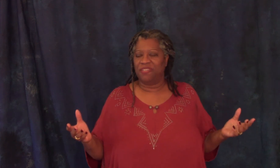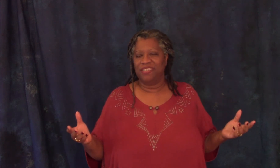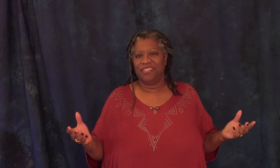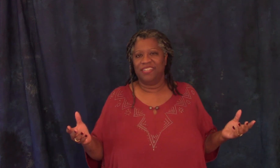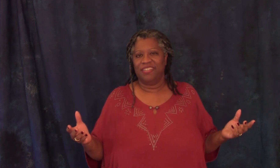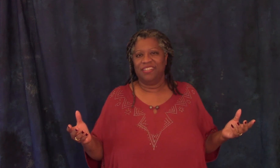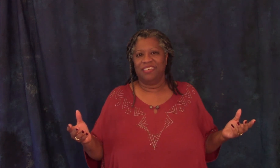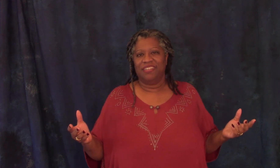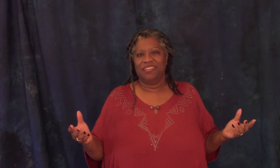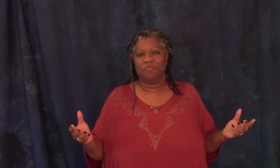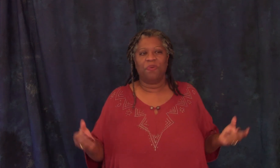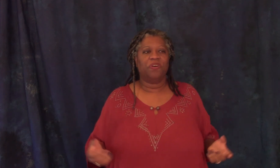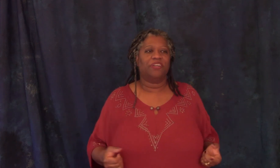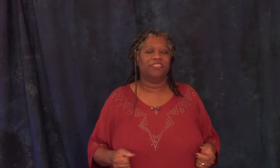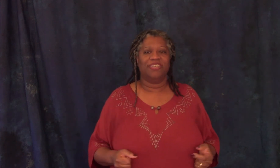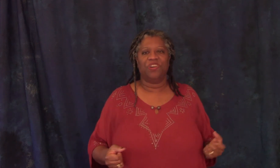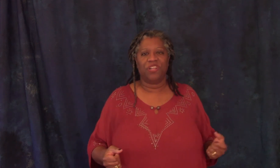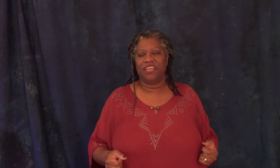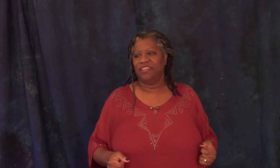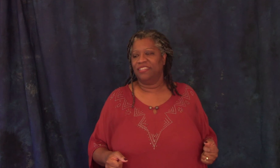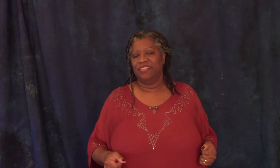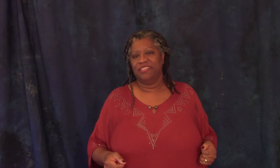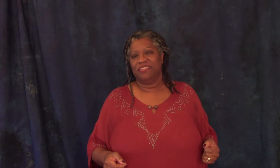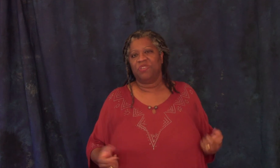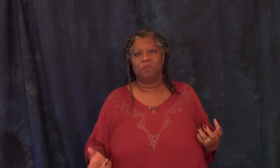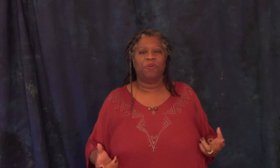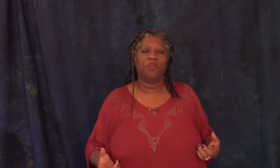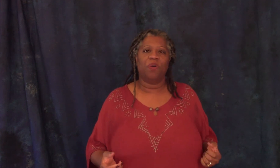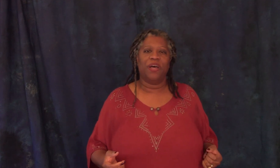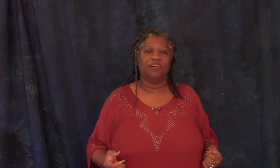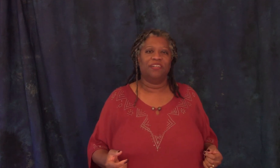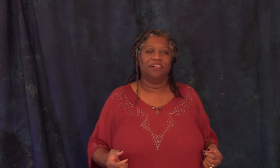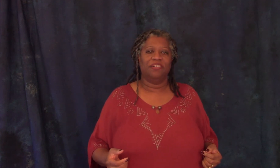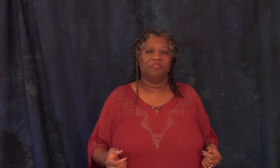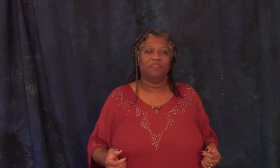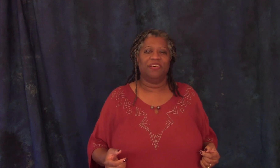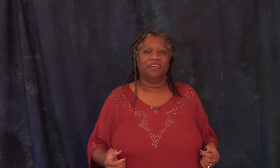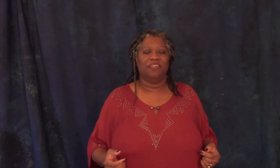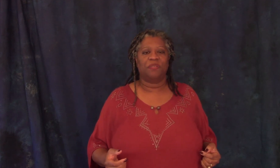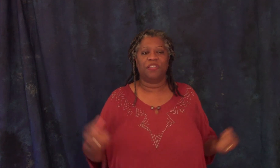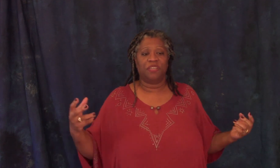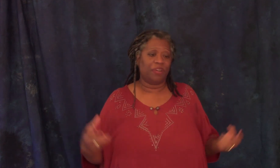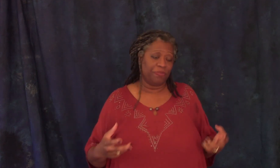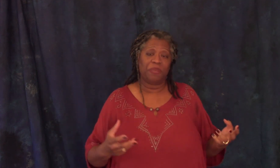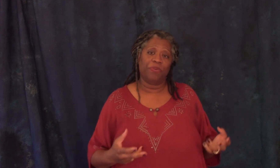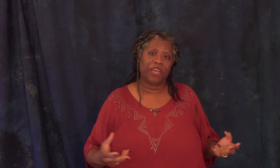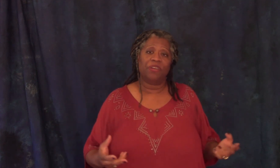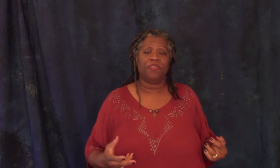the poor the elderly those people who were not well there were people caring for